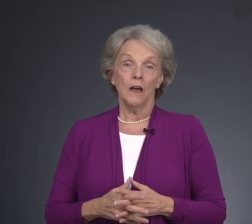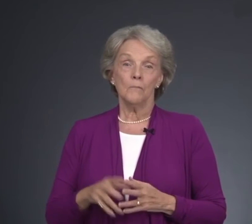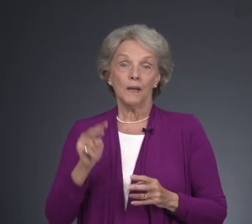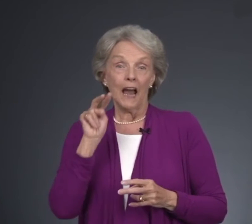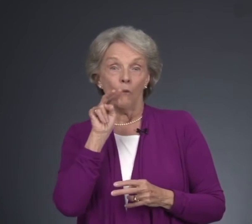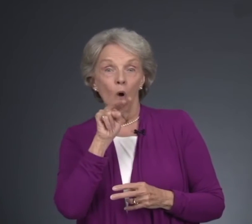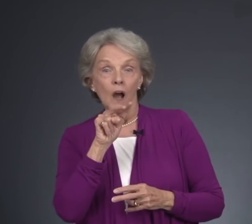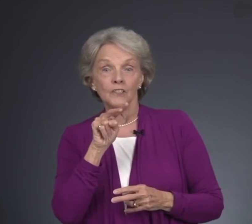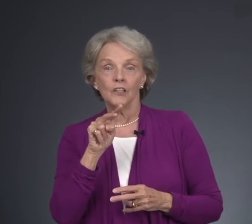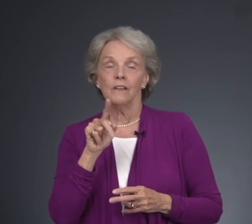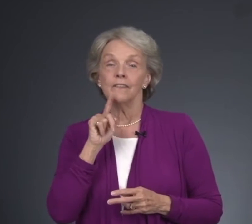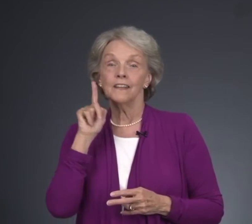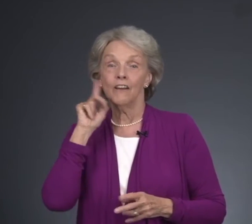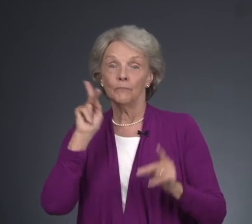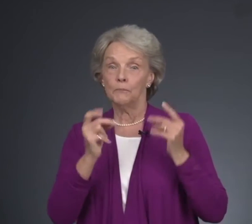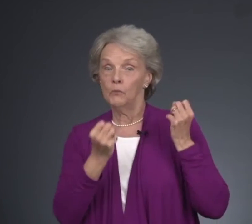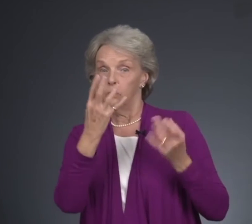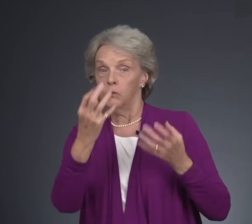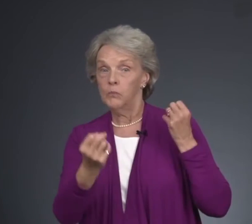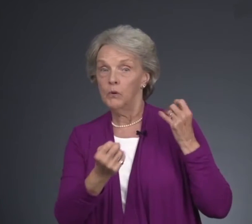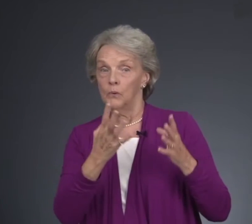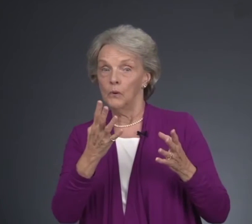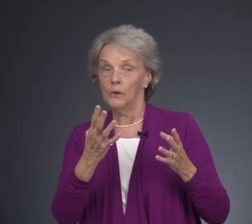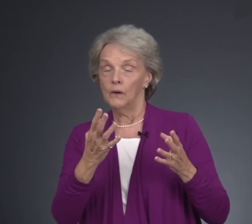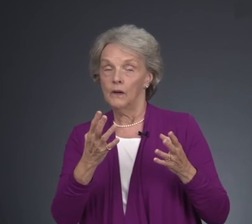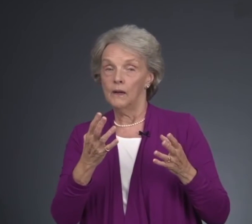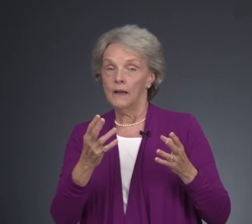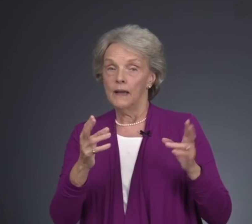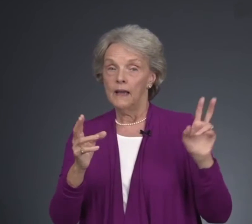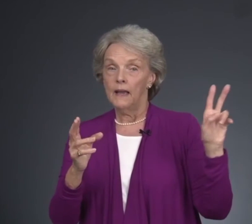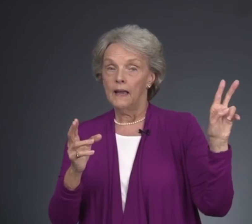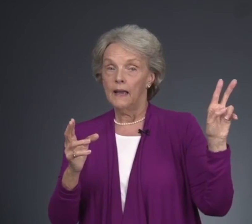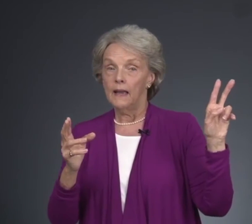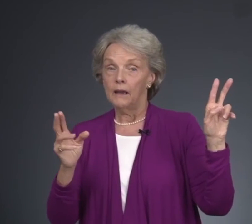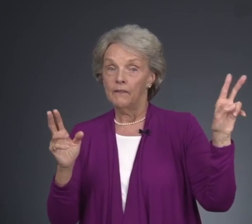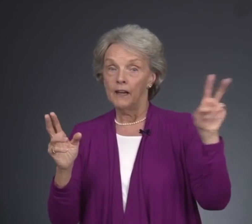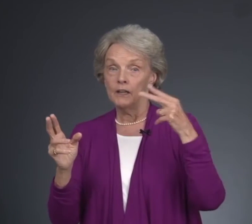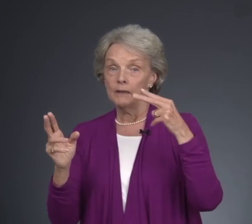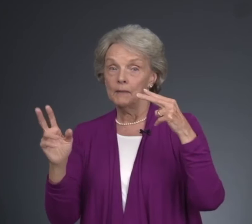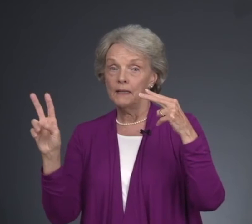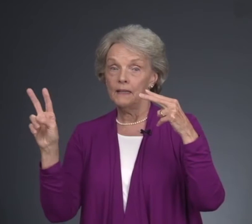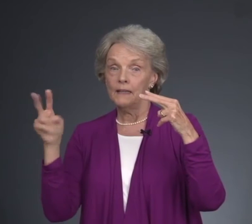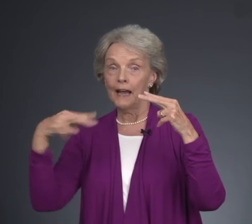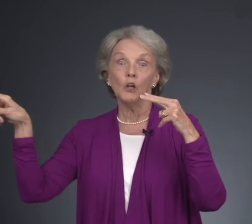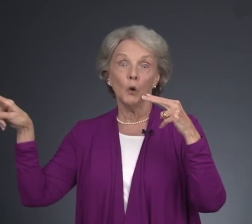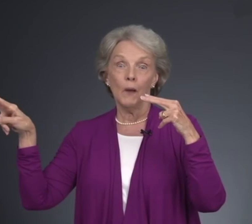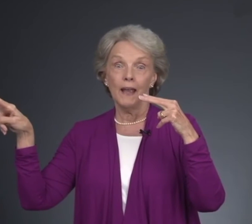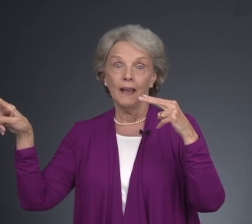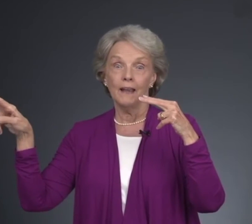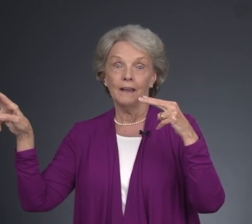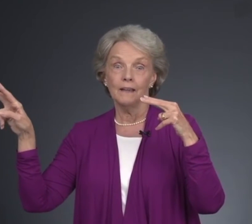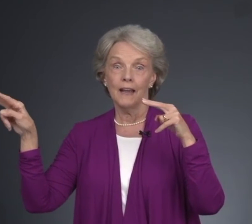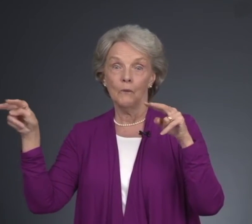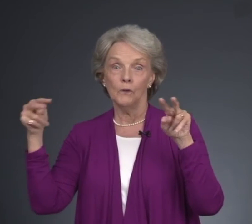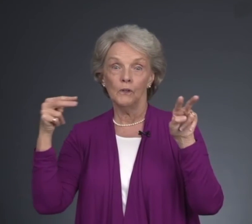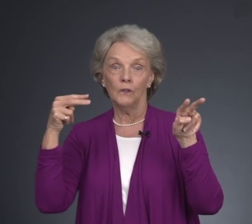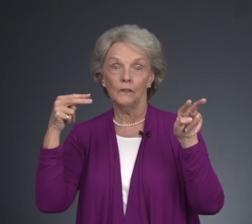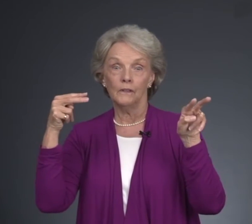But I watched the deaf people, boom, boom, boom. And they'd look at me, and I'd look away. And I would look.